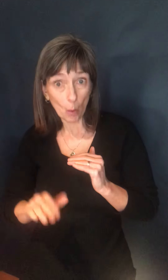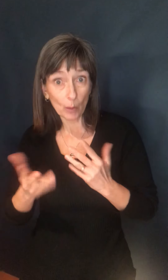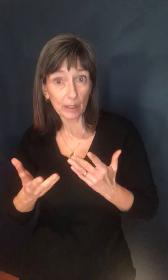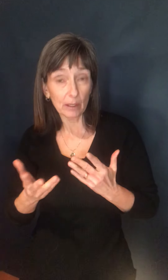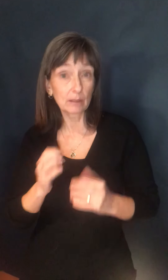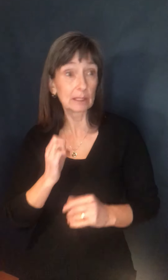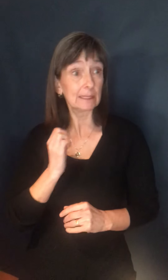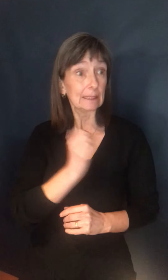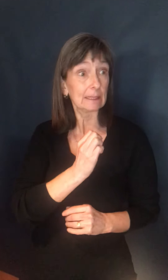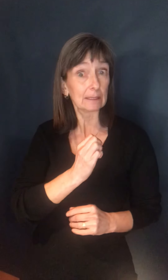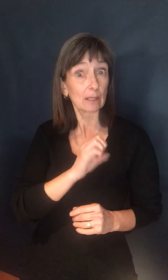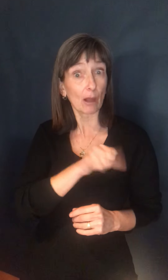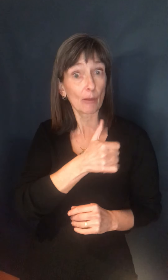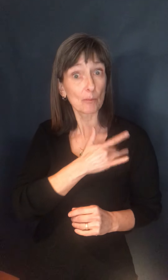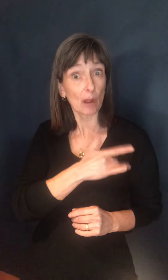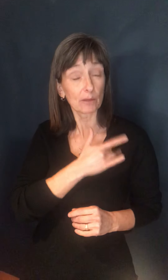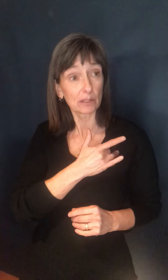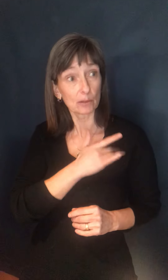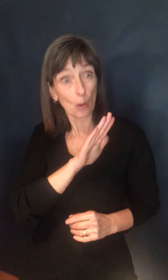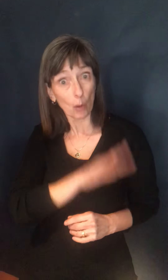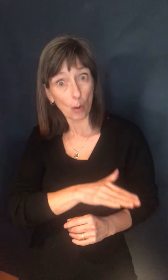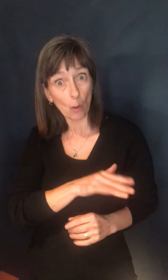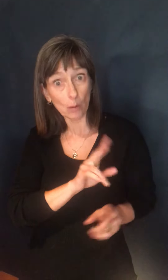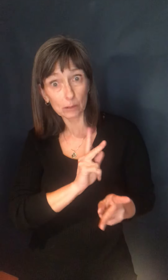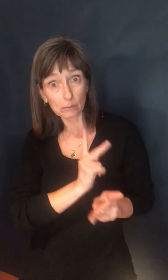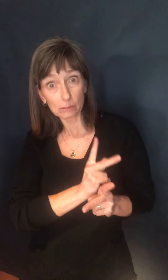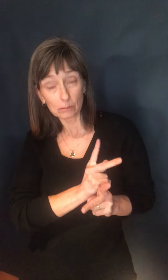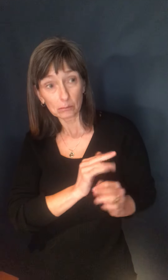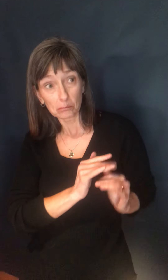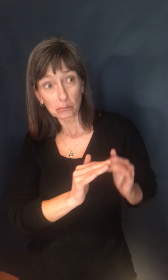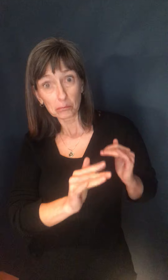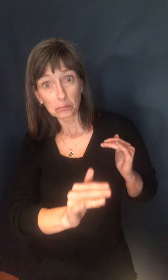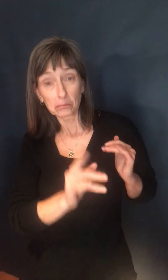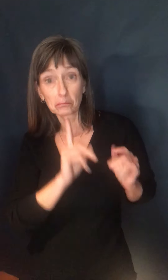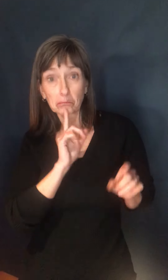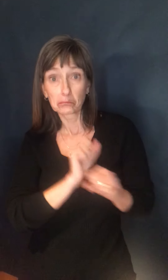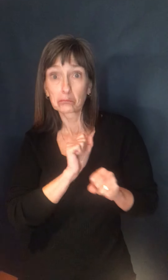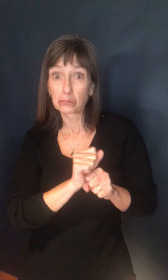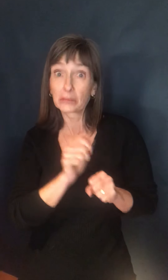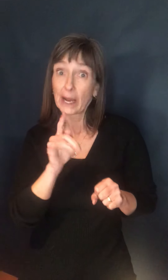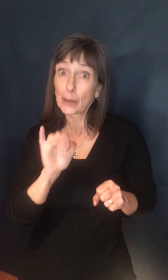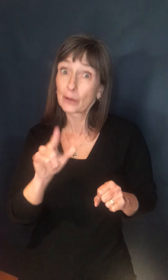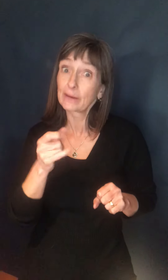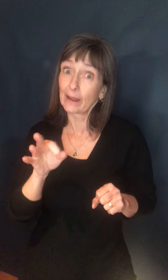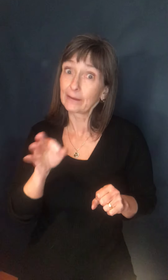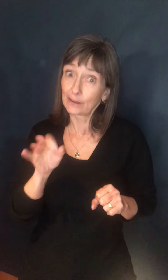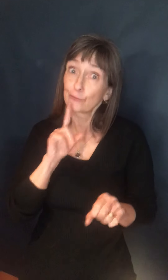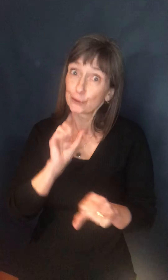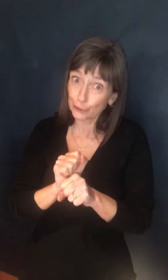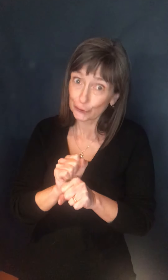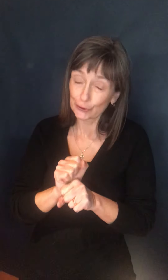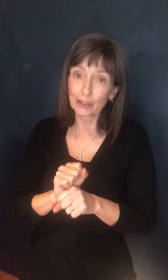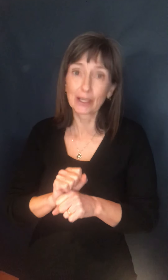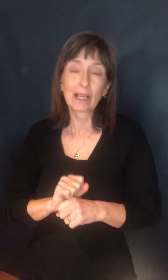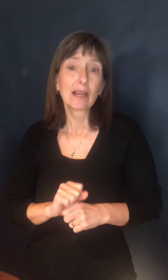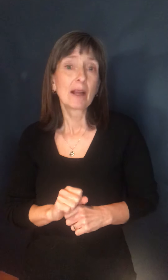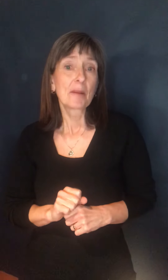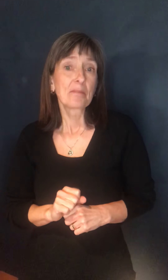provinces, then I think we're on track, uh, to hit that April 19th deadline for sure. But, um, the, the concept